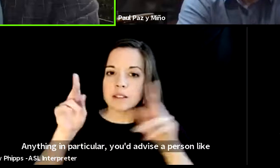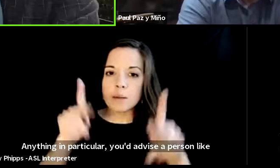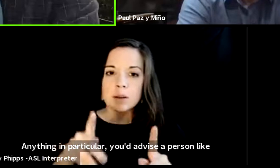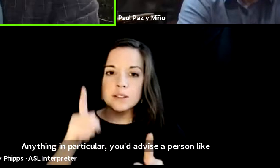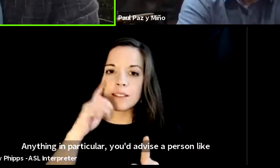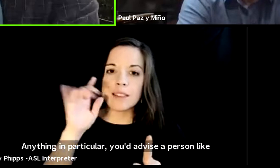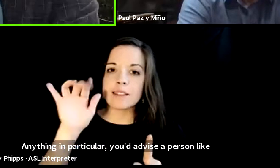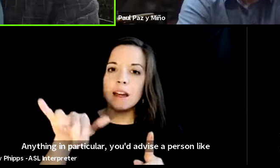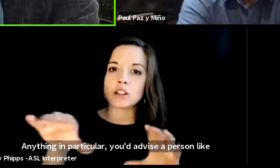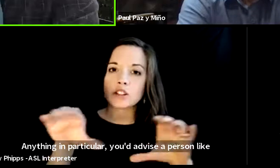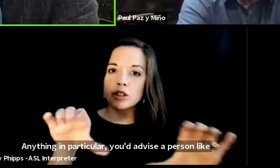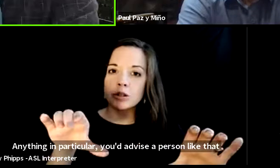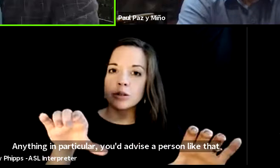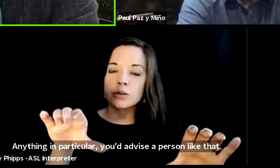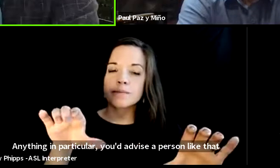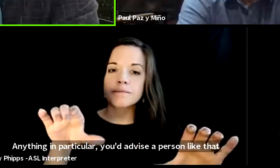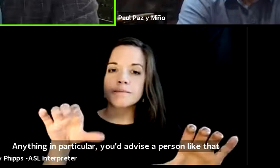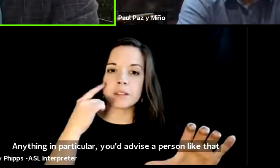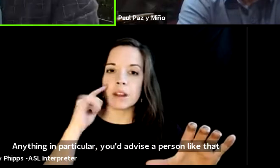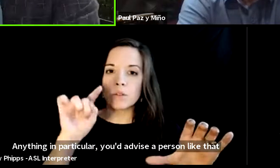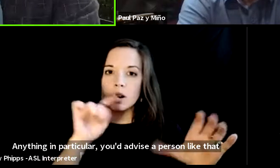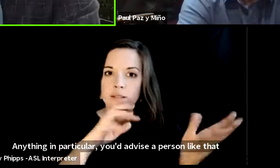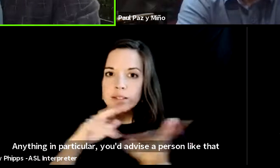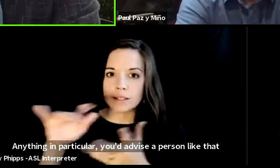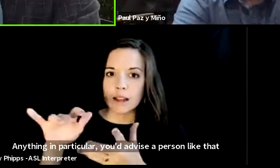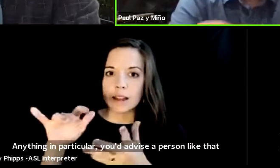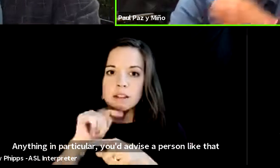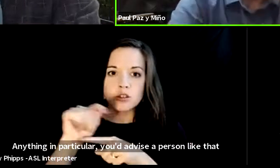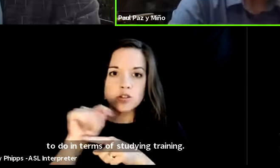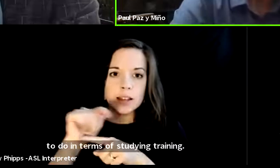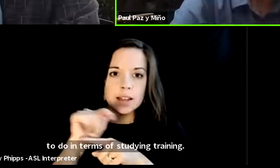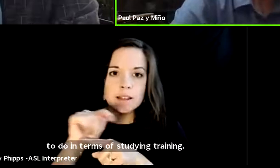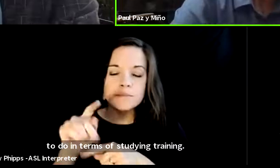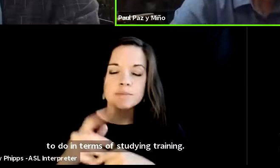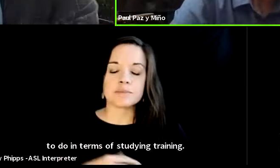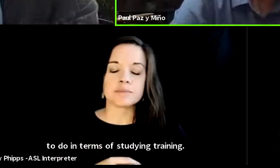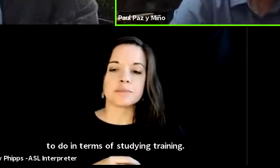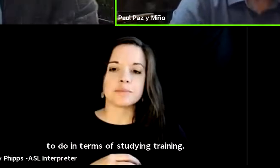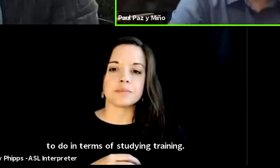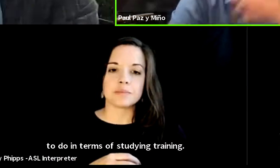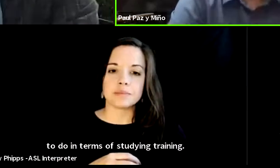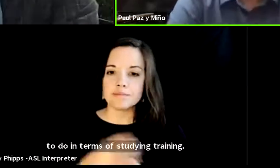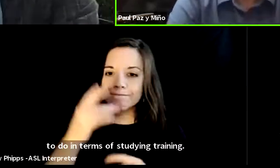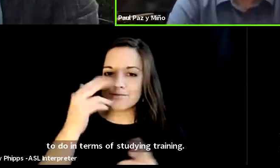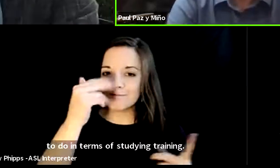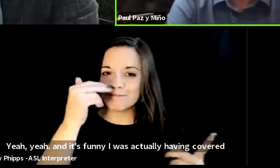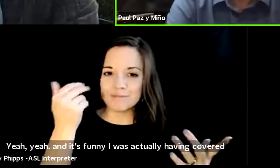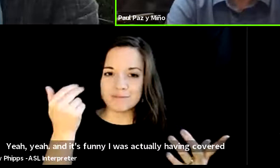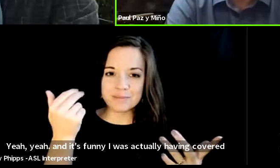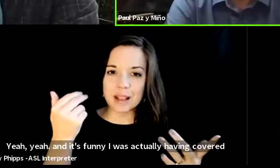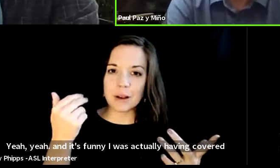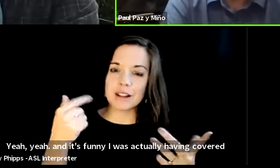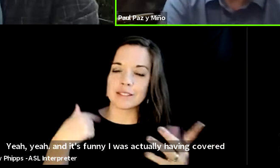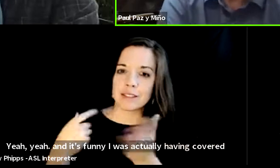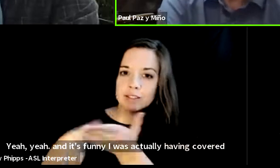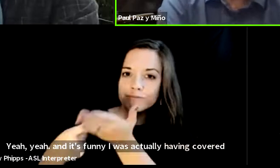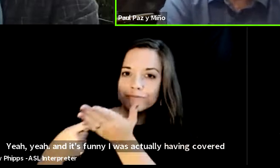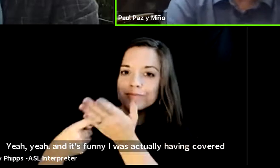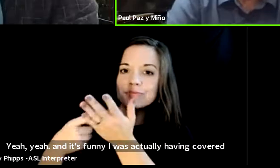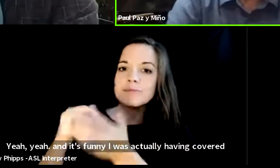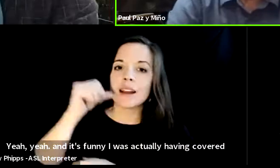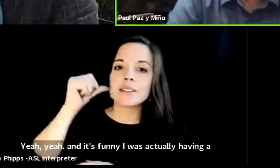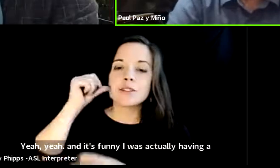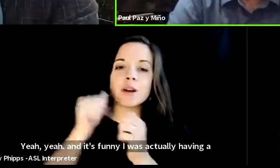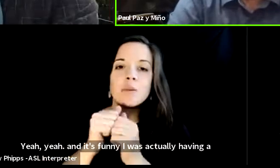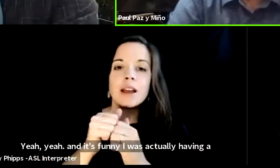in terms of studying training yeah yeah and it's funny i was actually having a conversation yesterday with uh